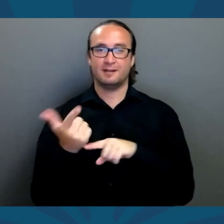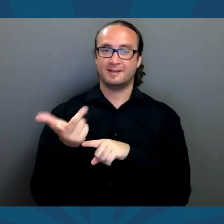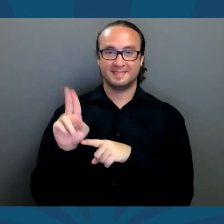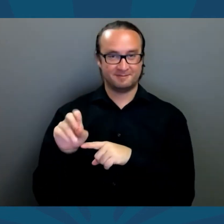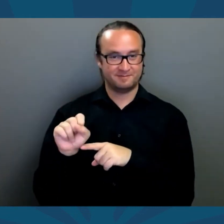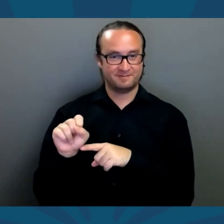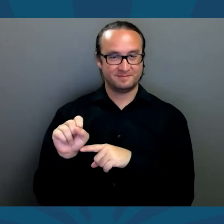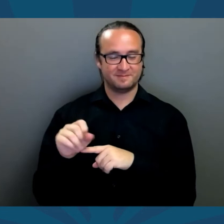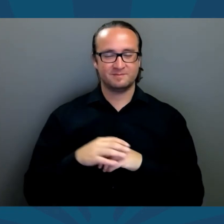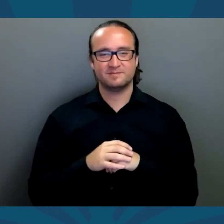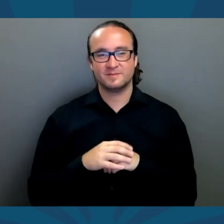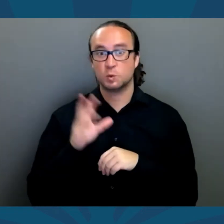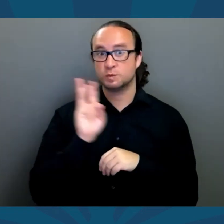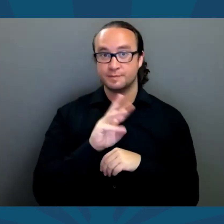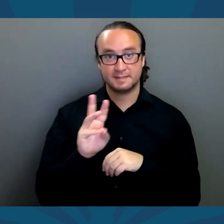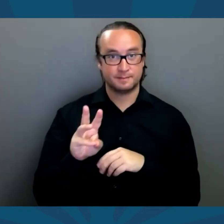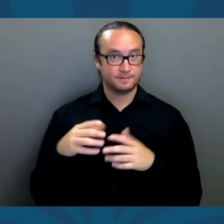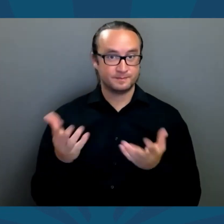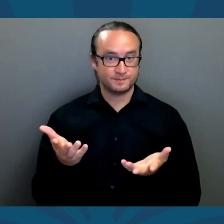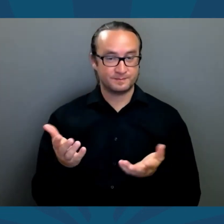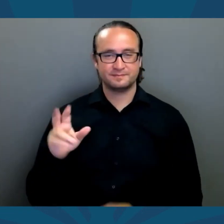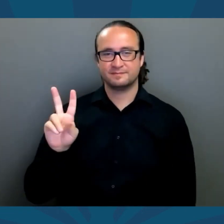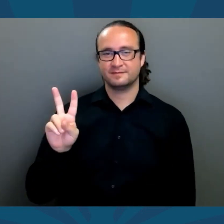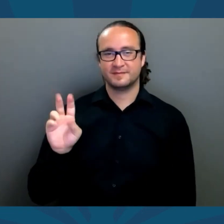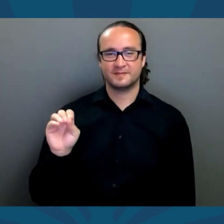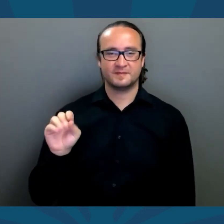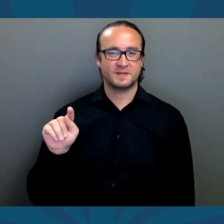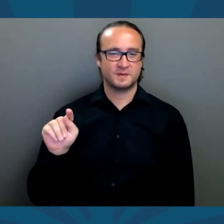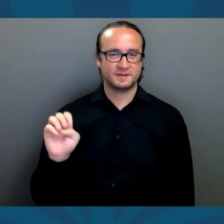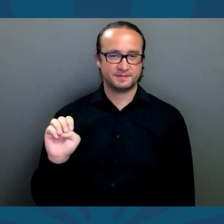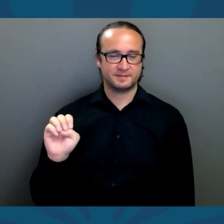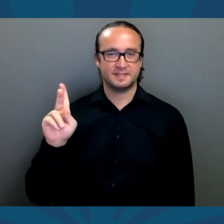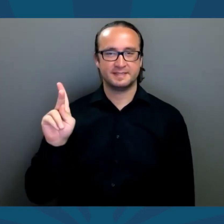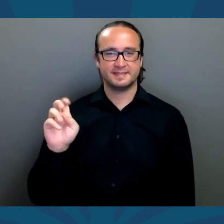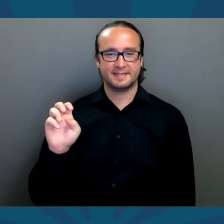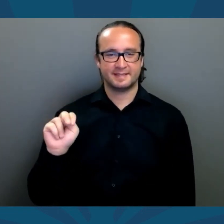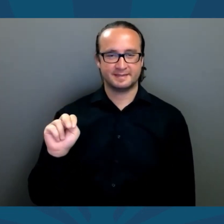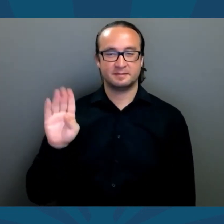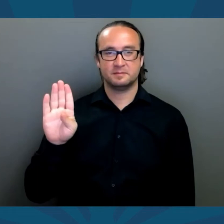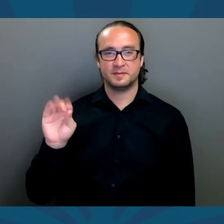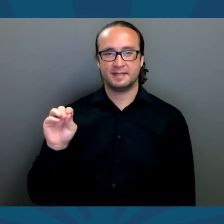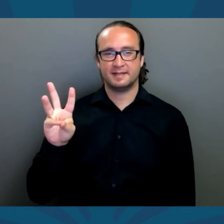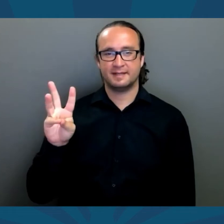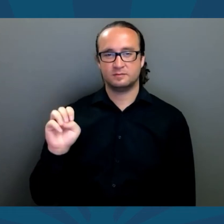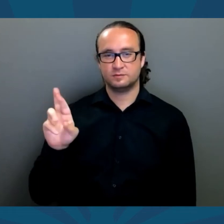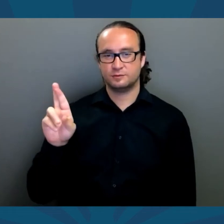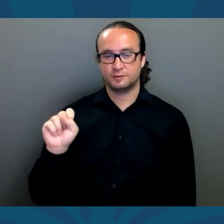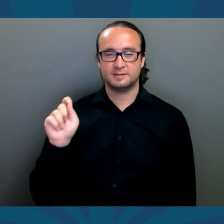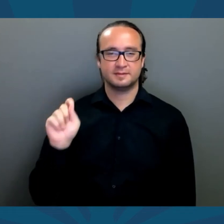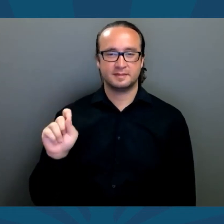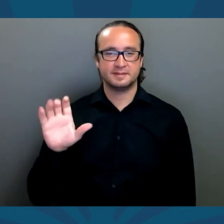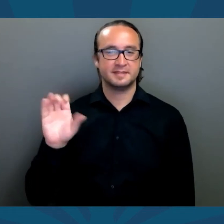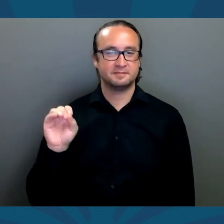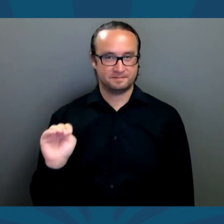pro-Second Amendment right to keep and bear arms. Website, www